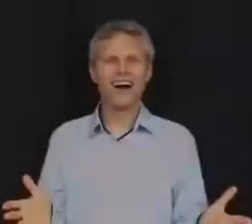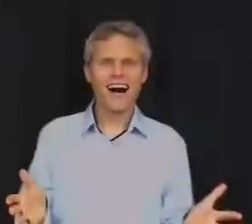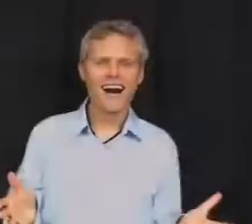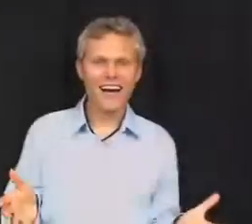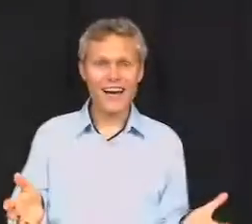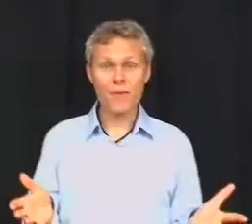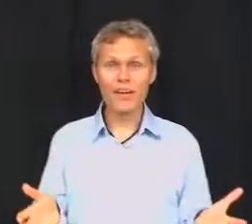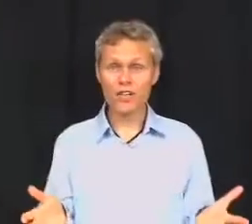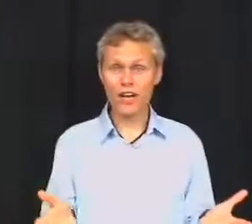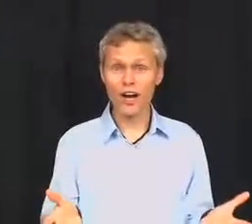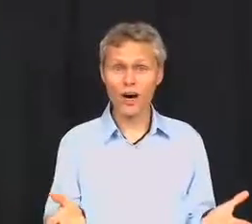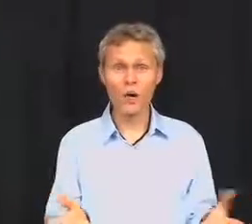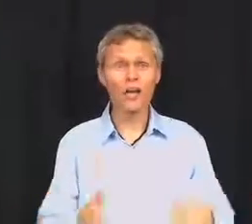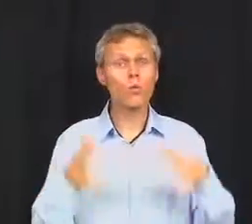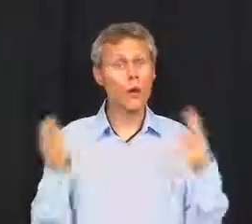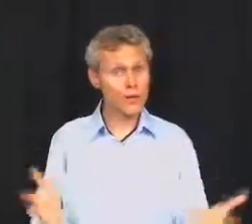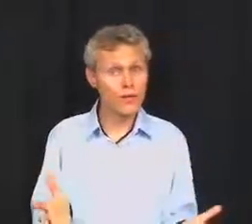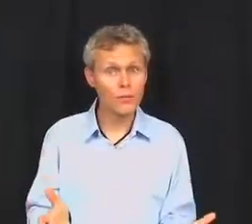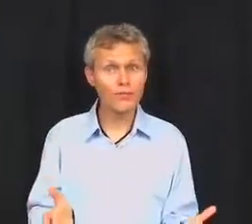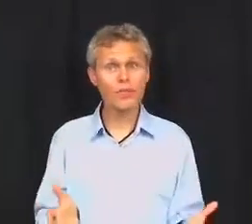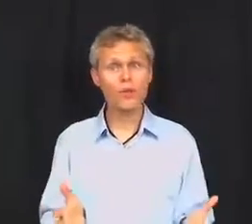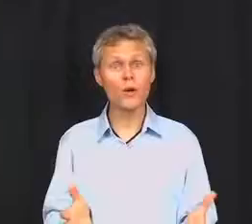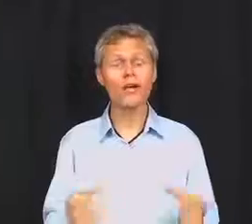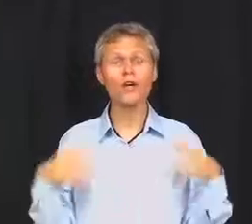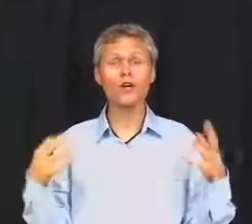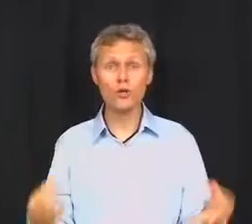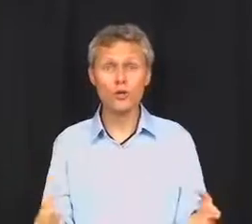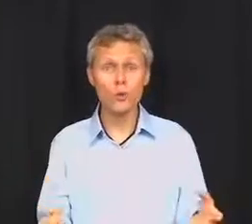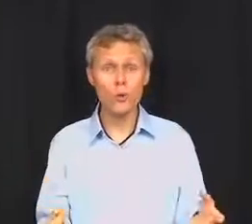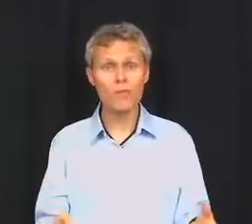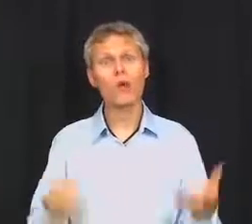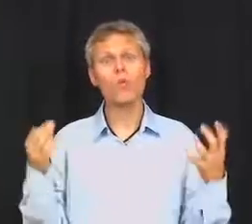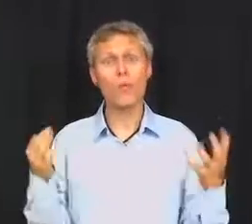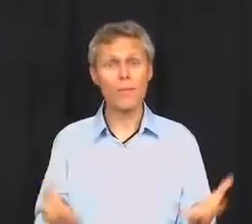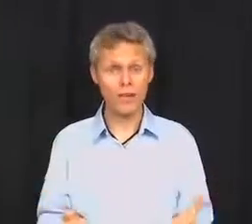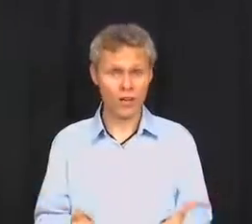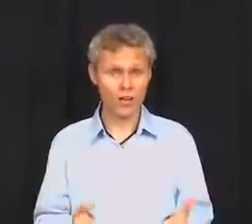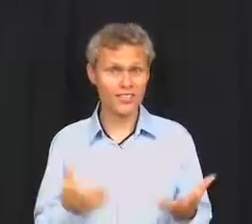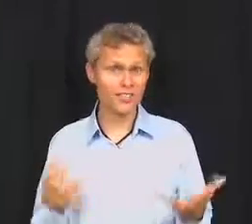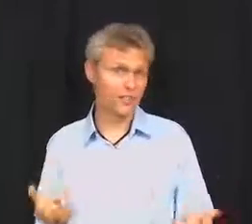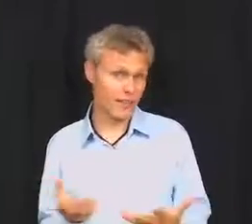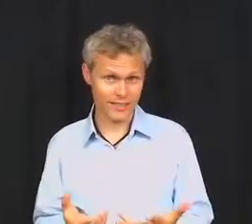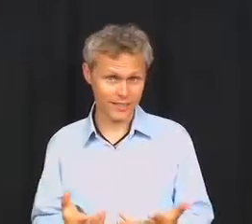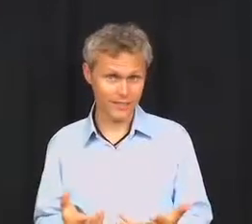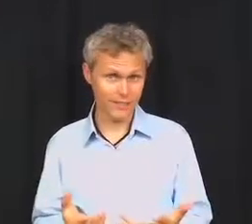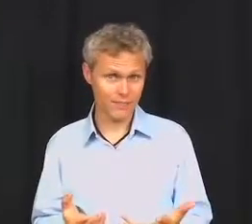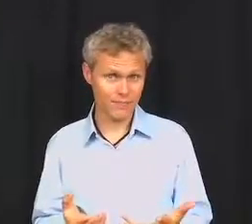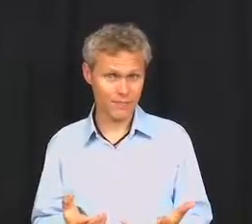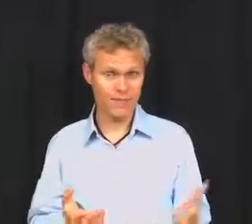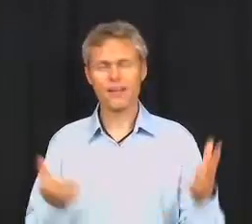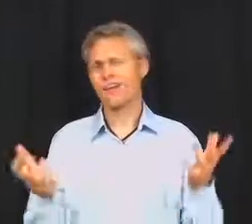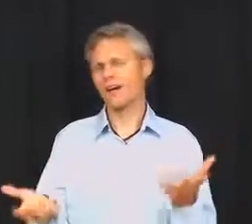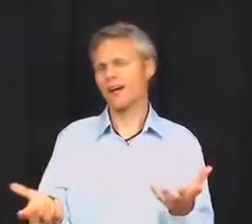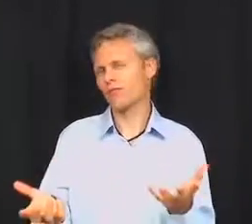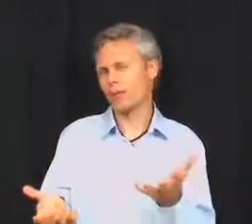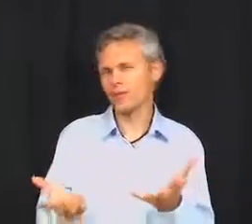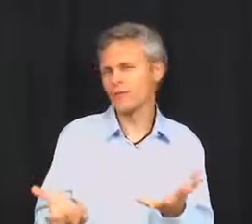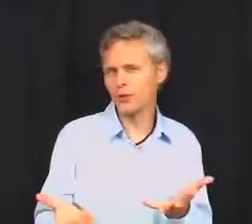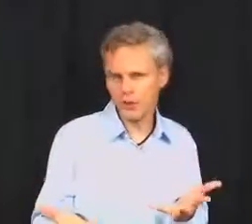Hi, I'm A.J. Hogue, and welcome to a new webinar series. Now, for those of you who